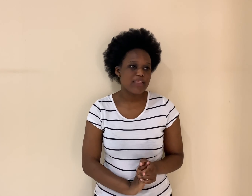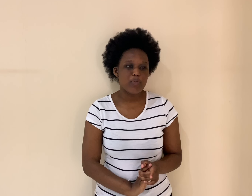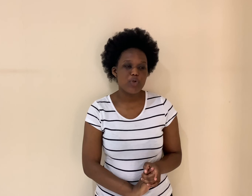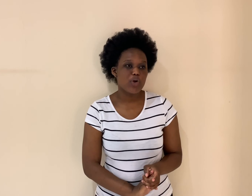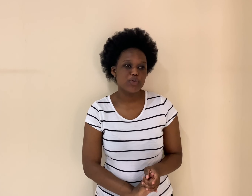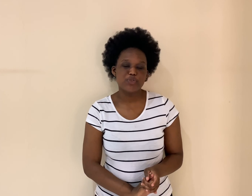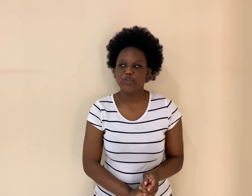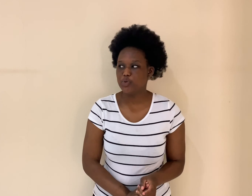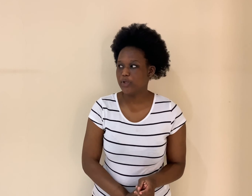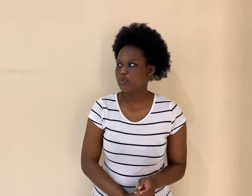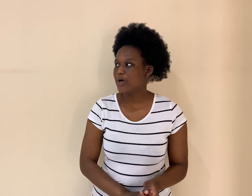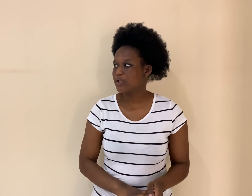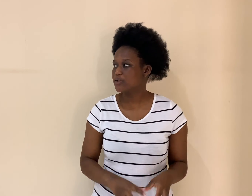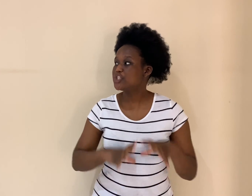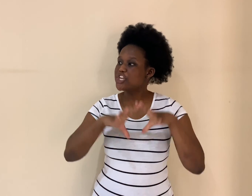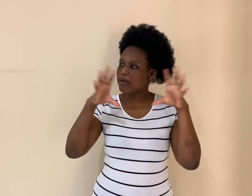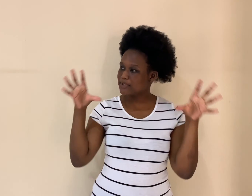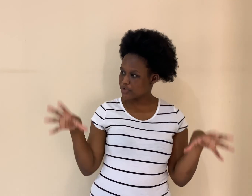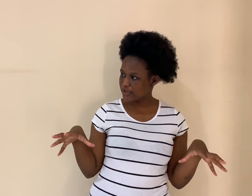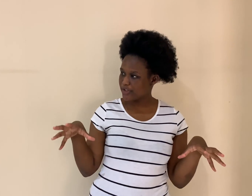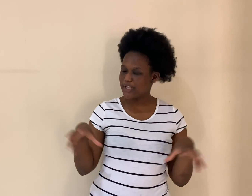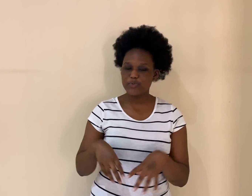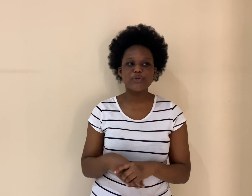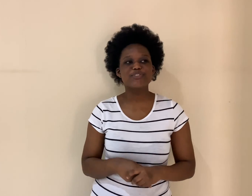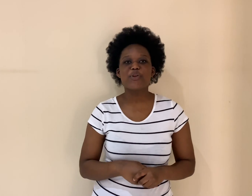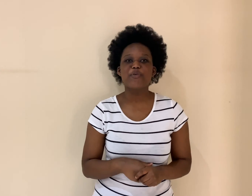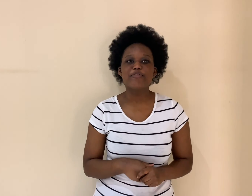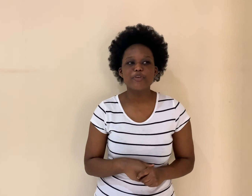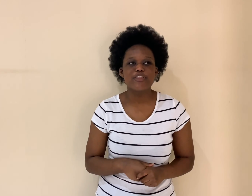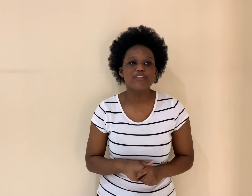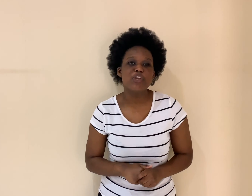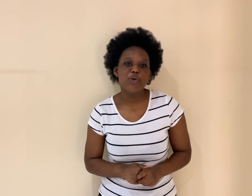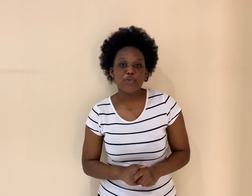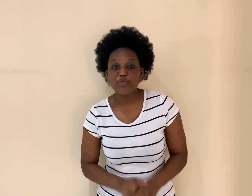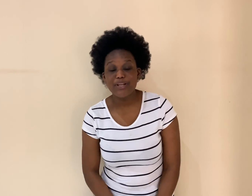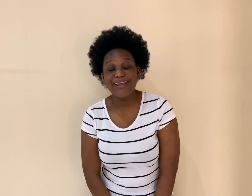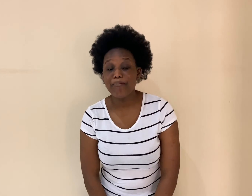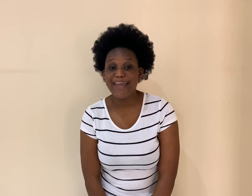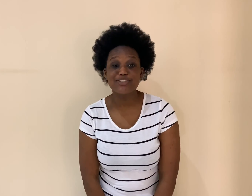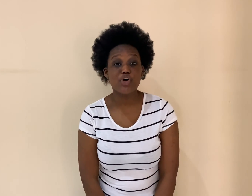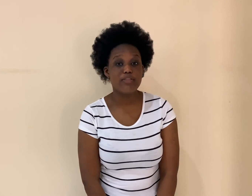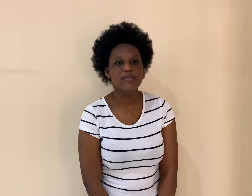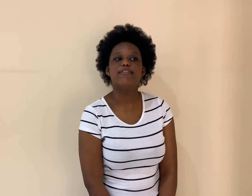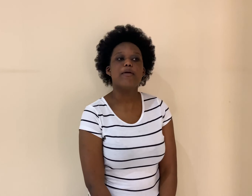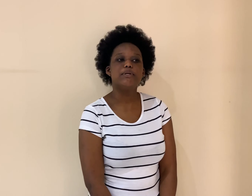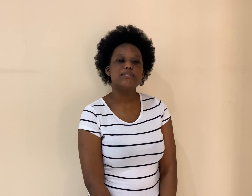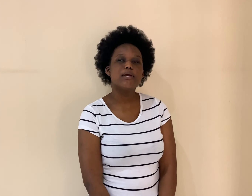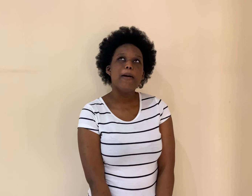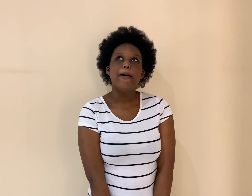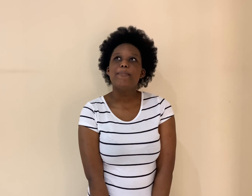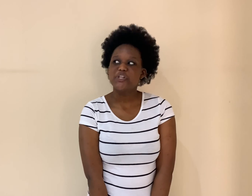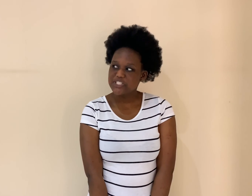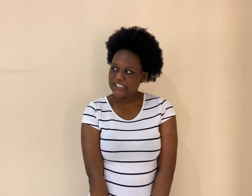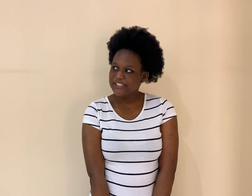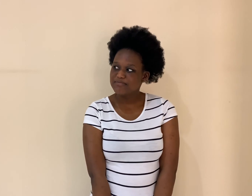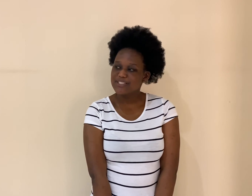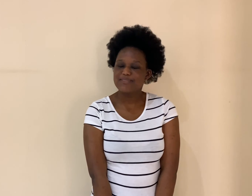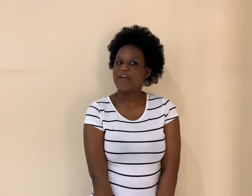that we are going to be doing while the chapter that we're starting off with is human impact on the environment. Personally, this is my